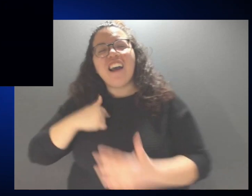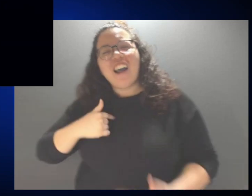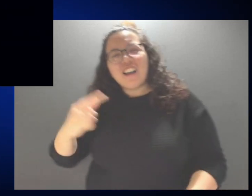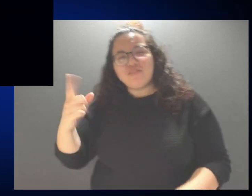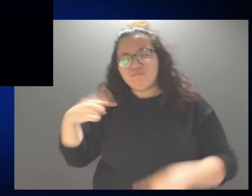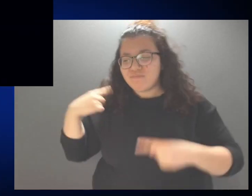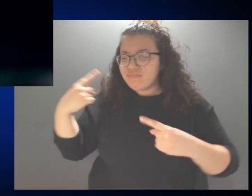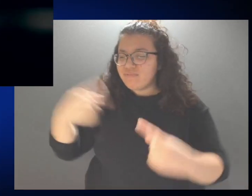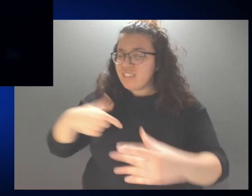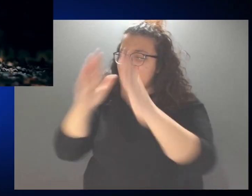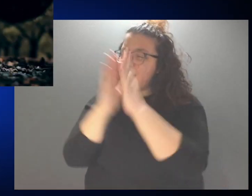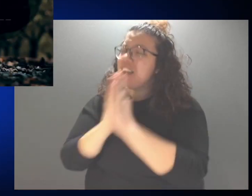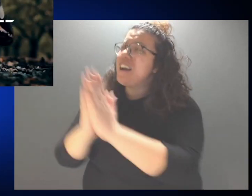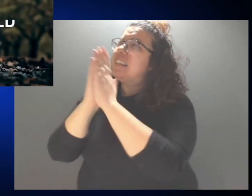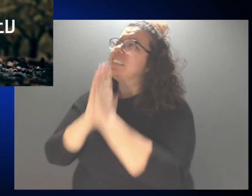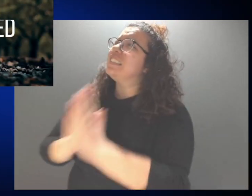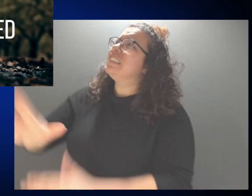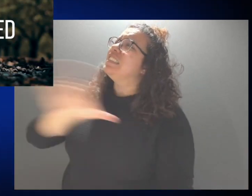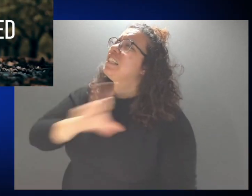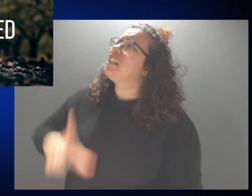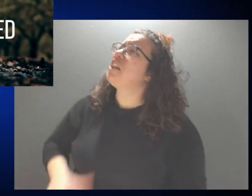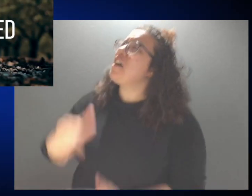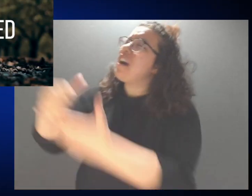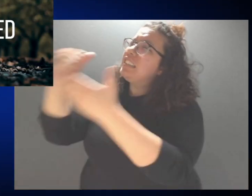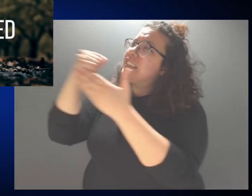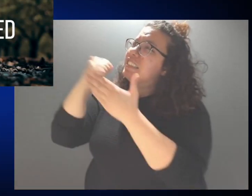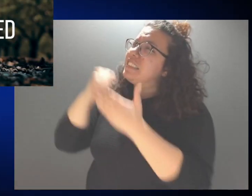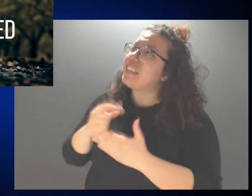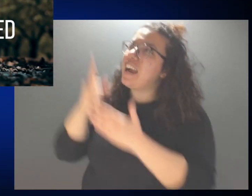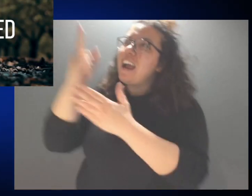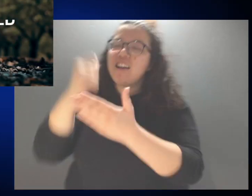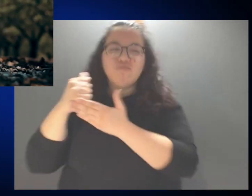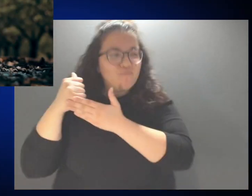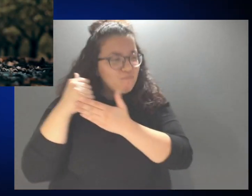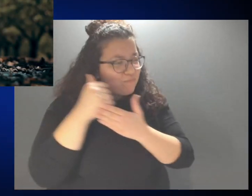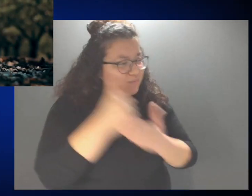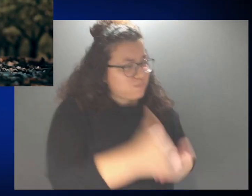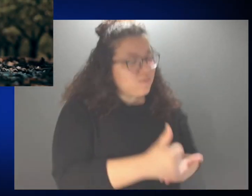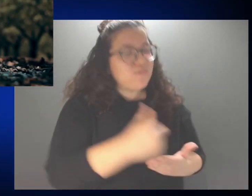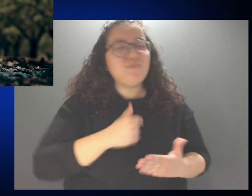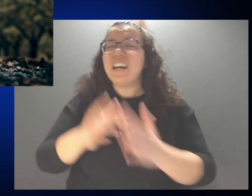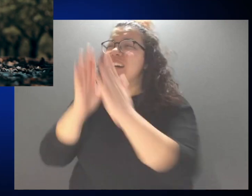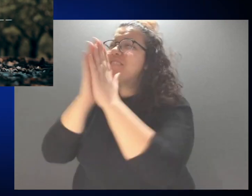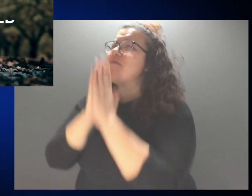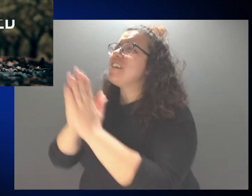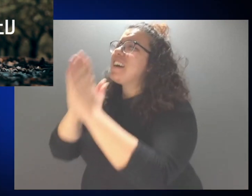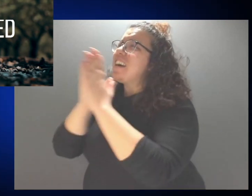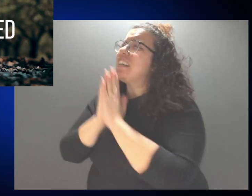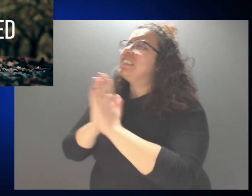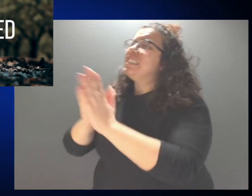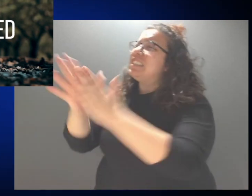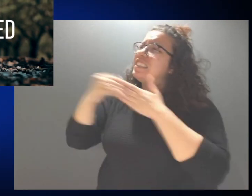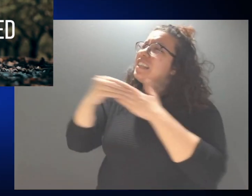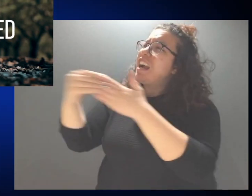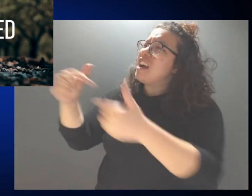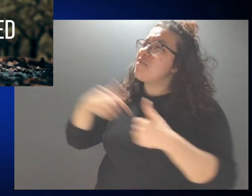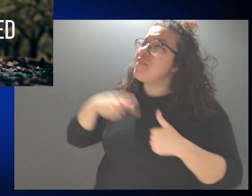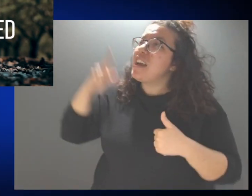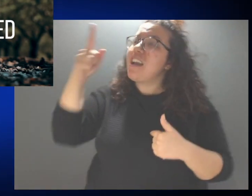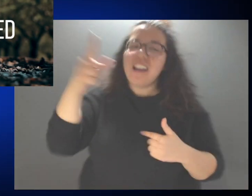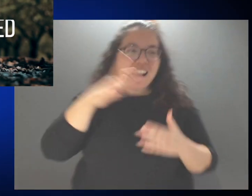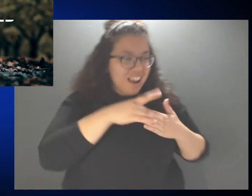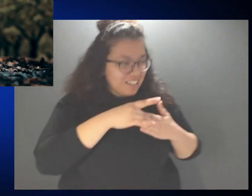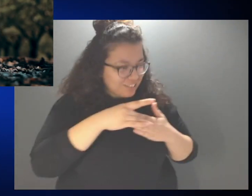I sought the Lord And He answered I sought the Lord And He